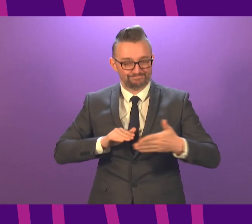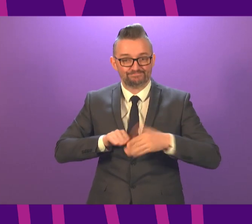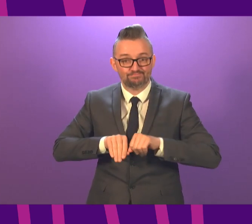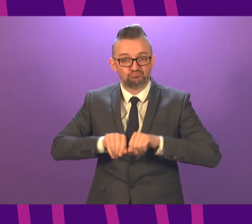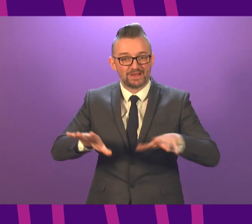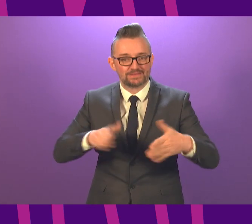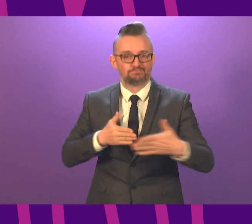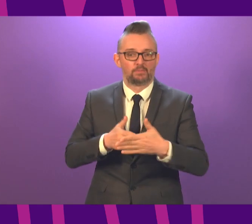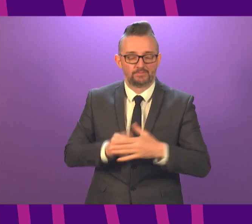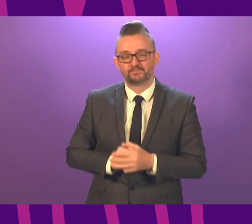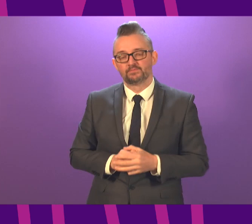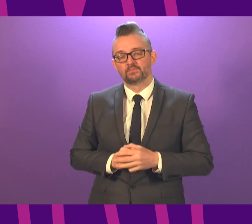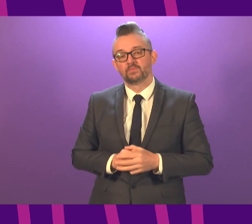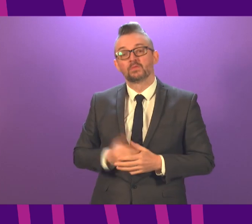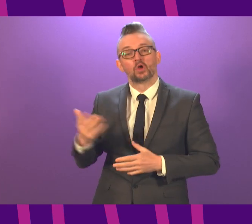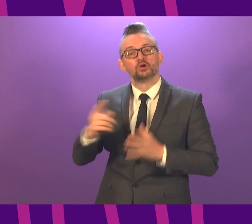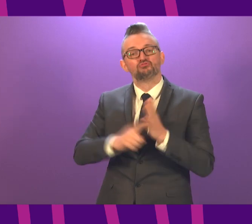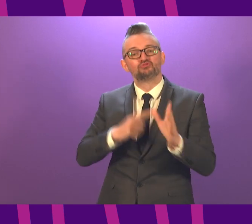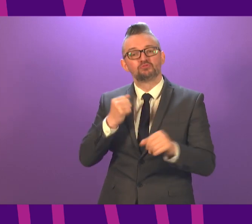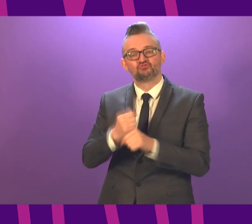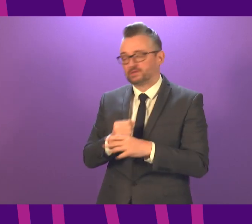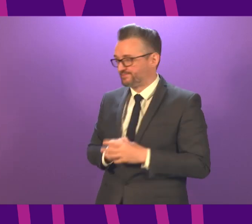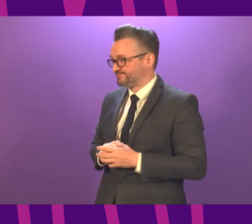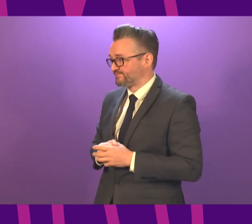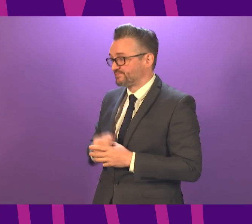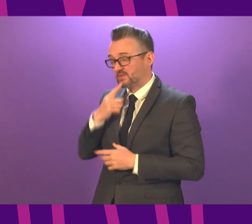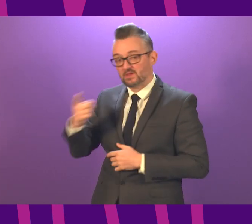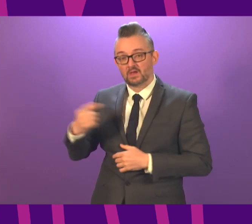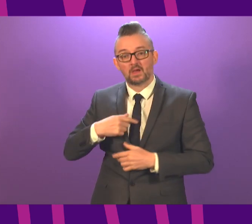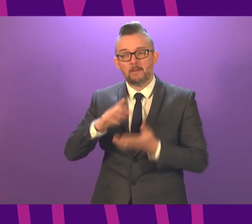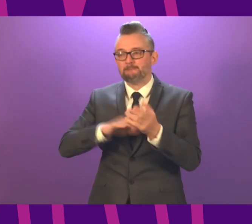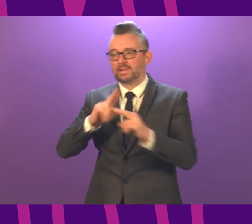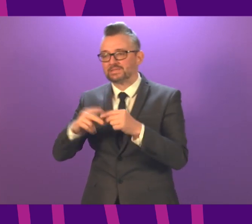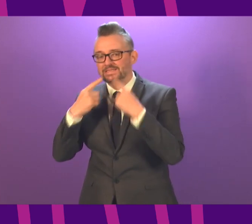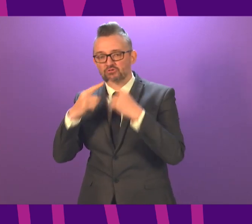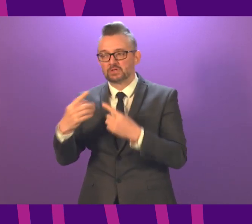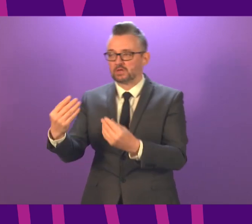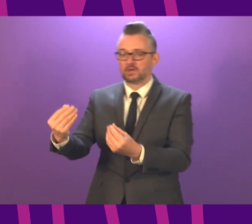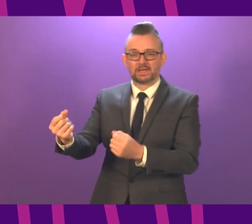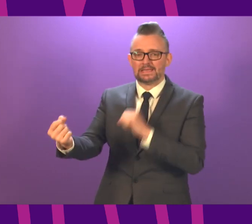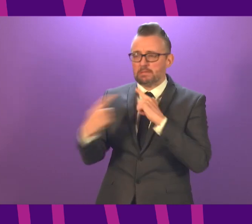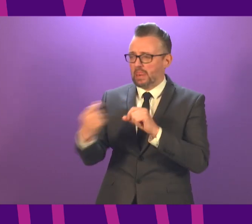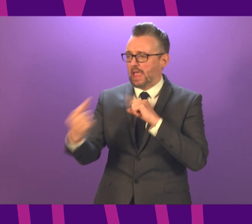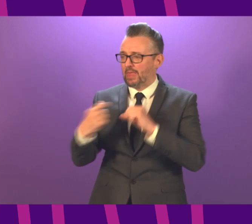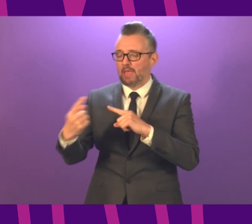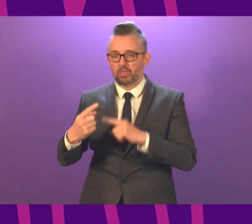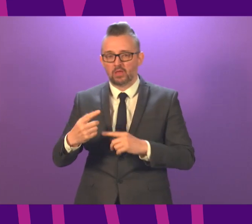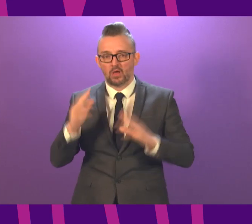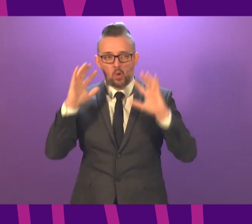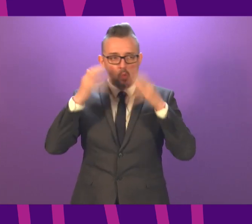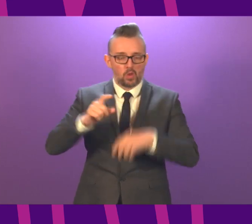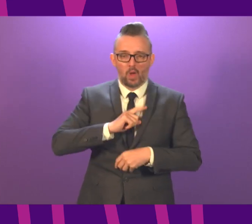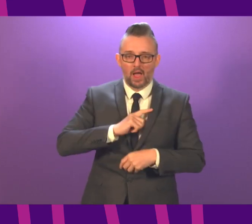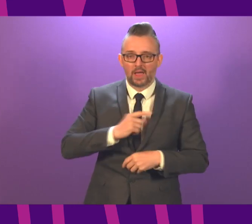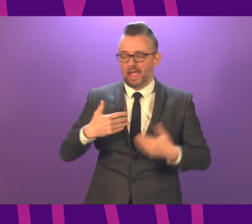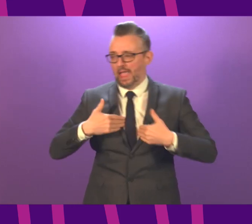Jamie Green, to be followed by Monica Lennon. Thank you. Our inboxes are full of emails from parents and teachers who are concerned about their health, the health of their children